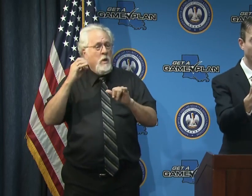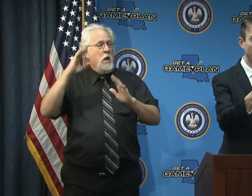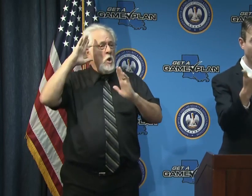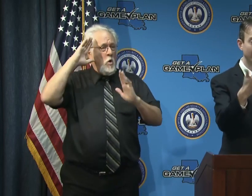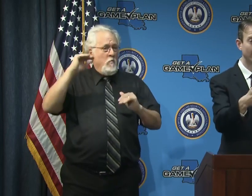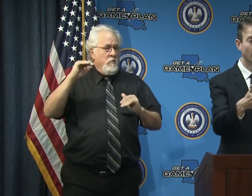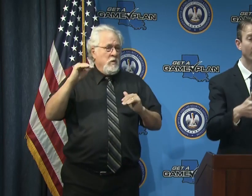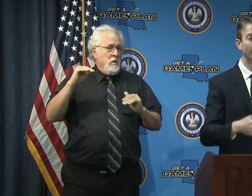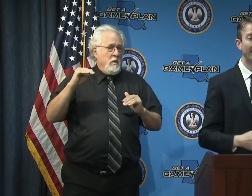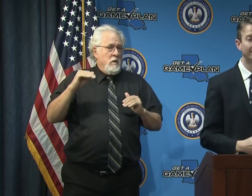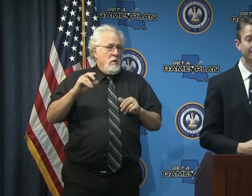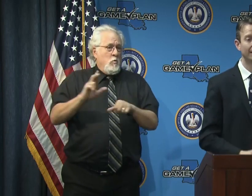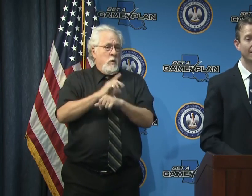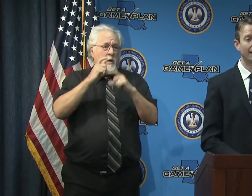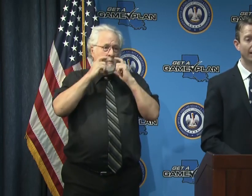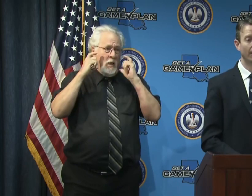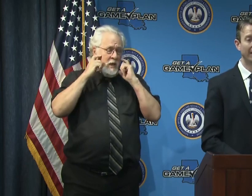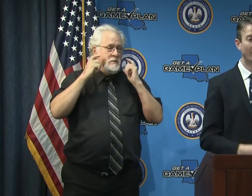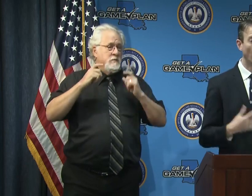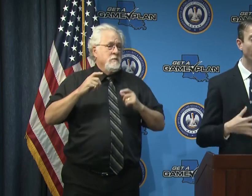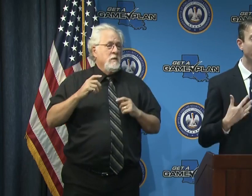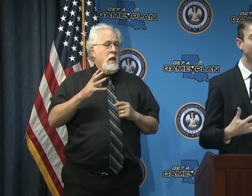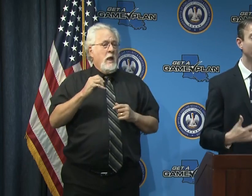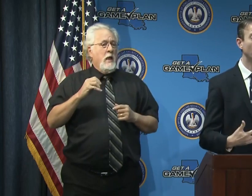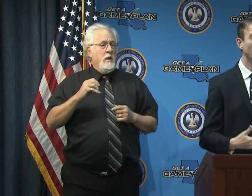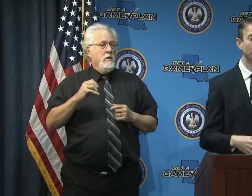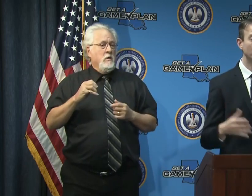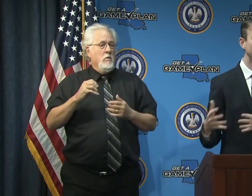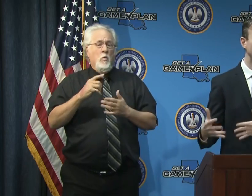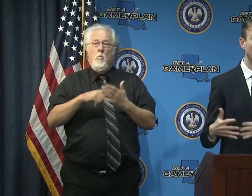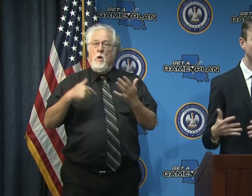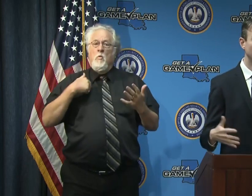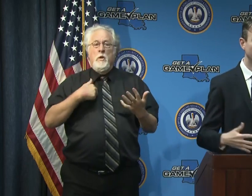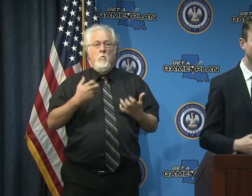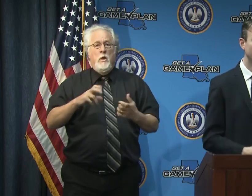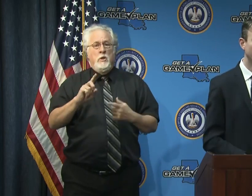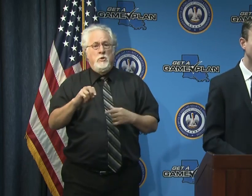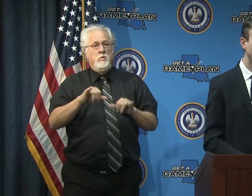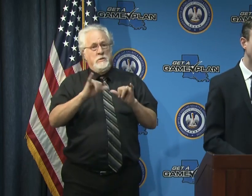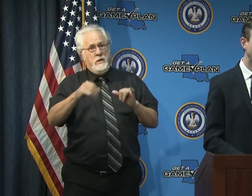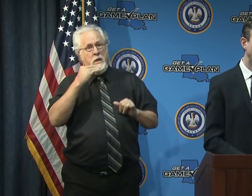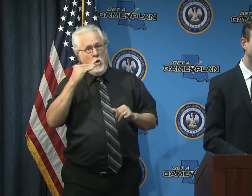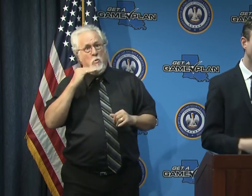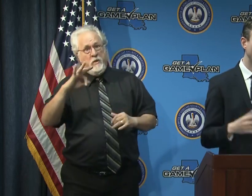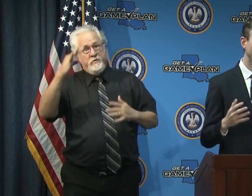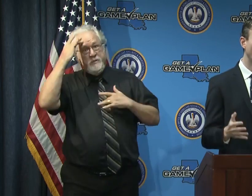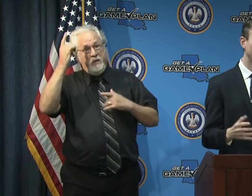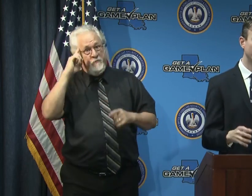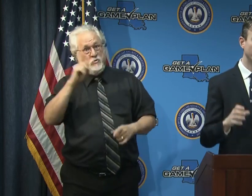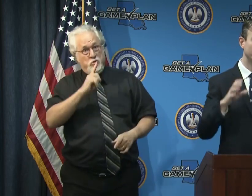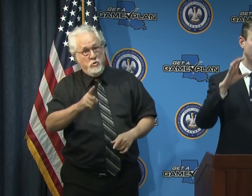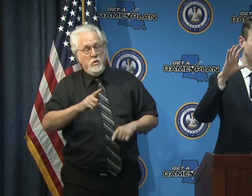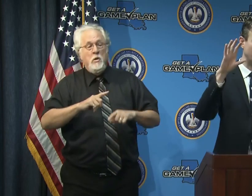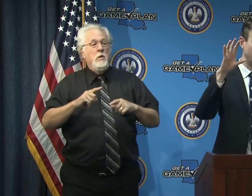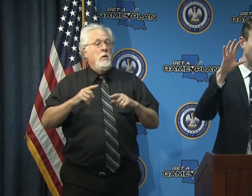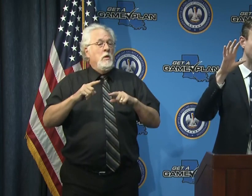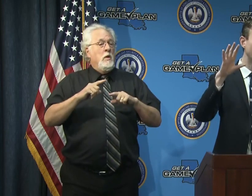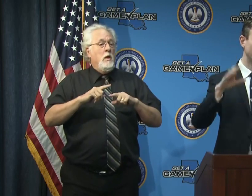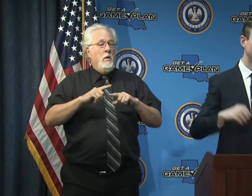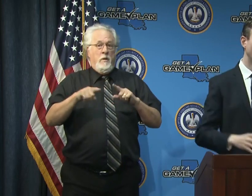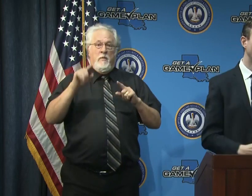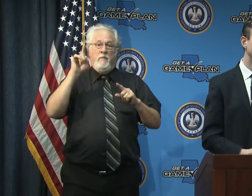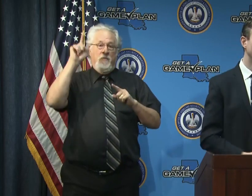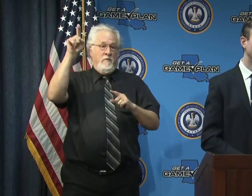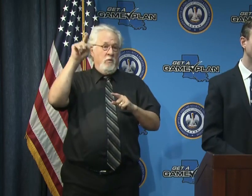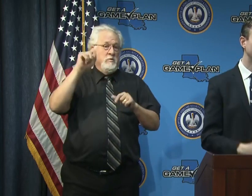you know if they're not already and wearing masks and all the things that we want to do staying home certainly if you're sick um going forward because those